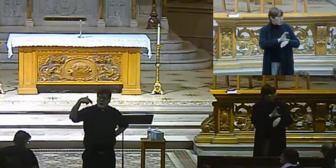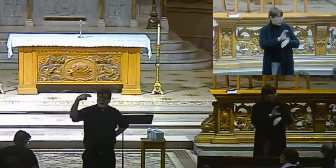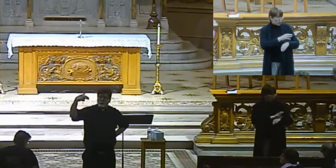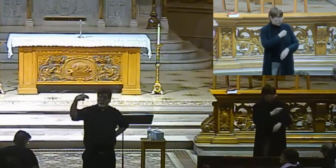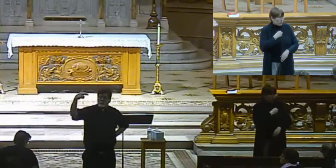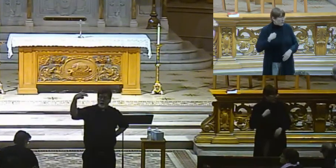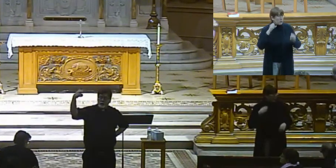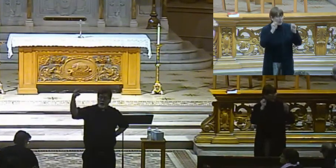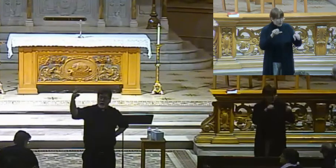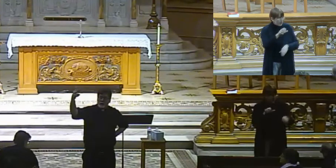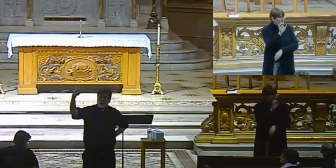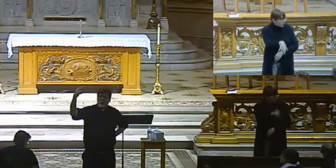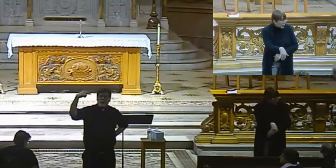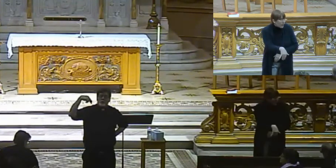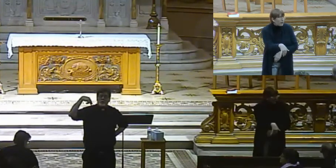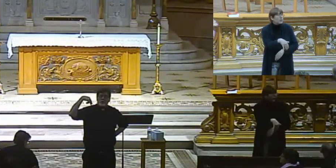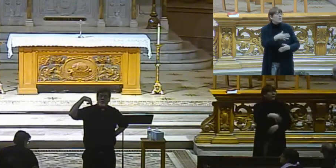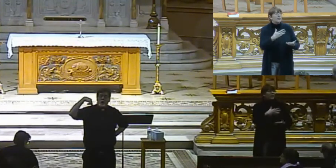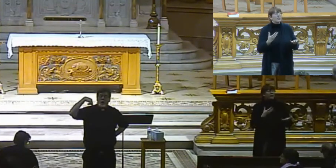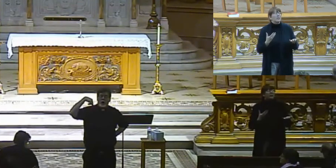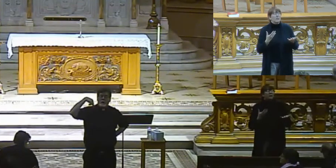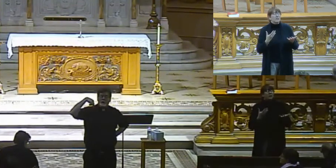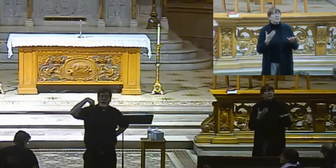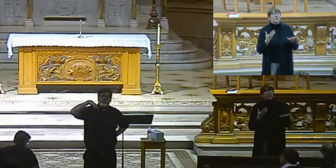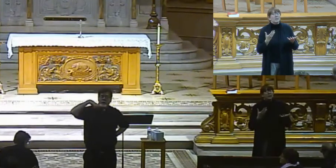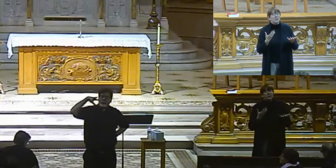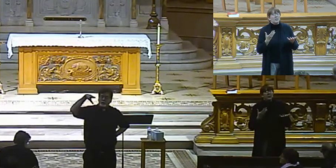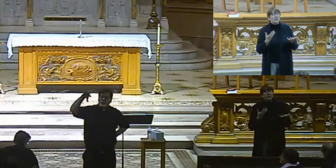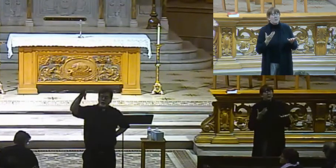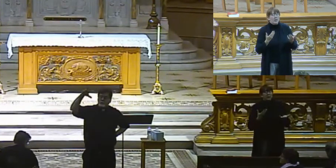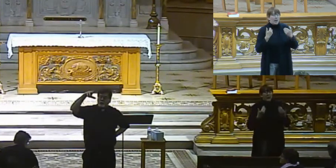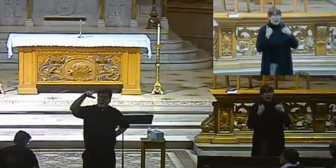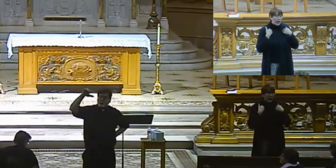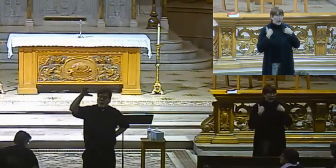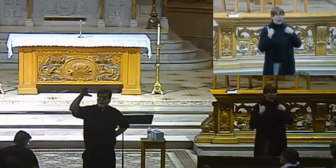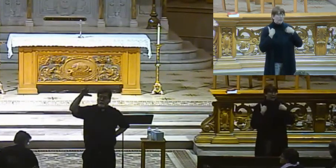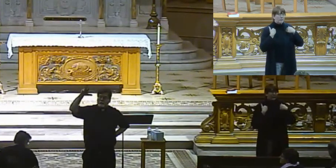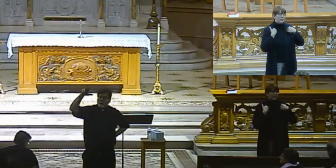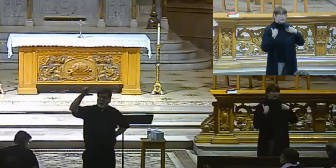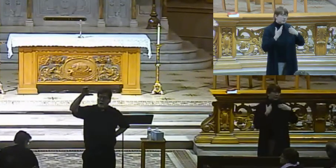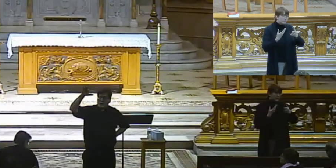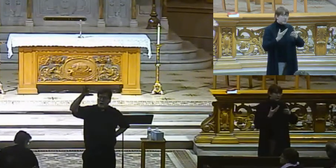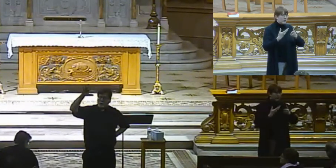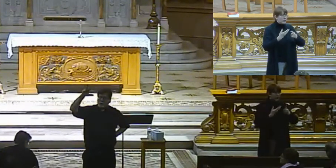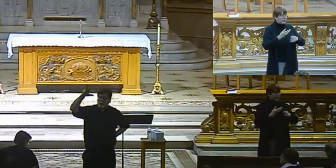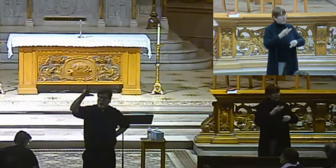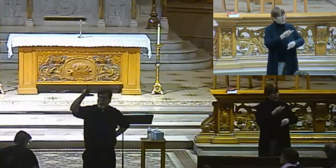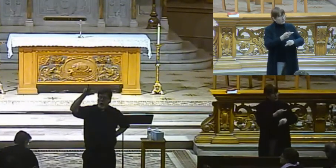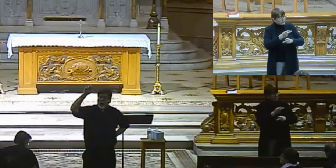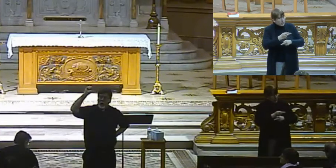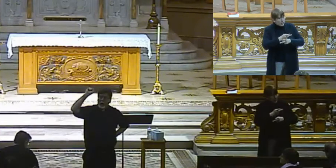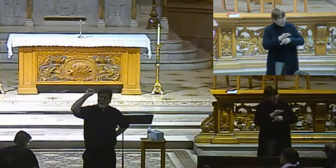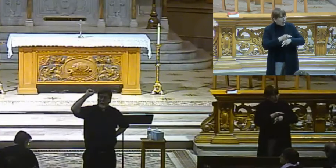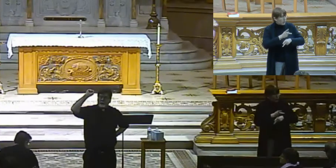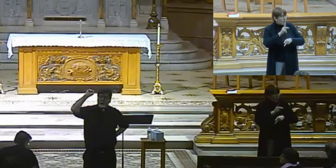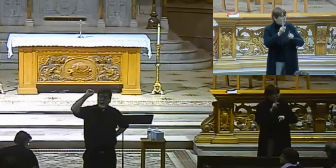A layperson can be delegated to have pastoral responsibility for a parish, all right?